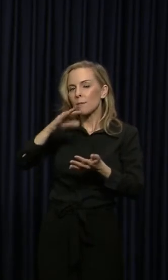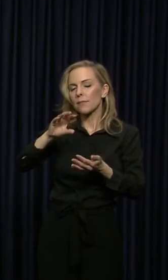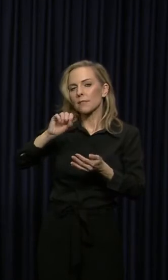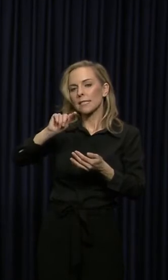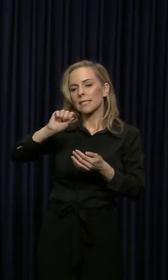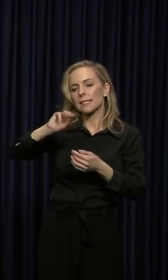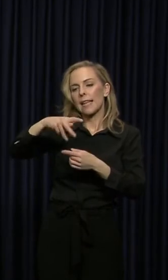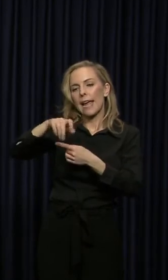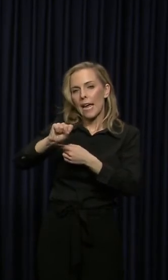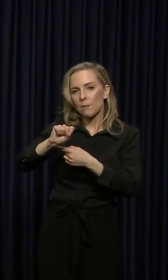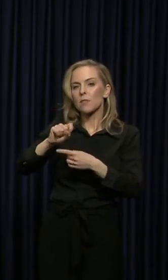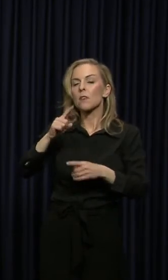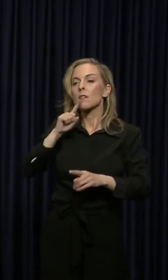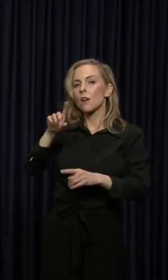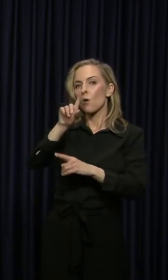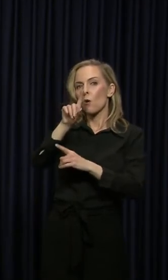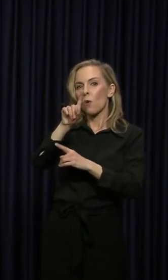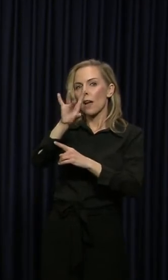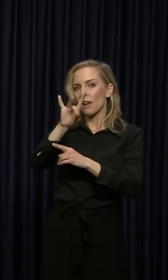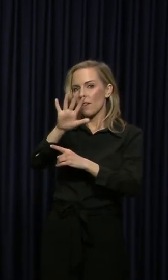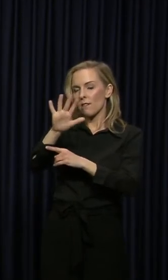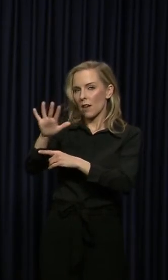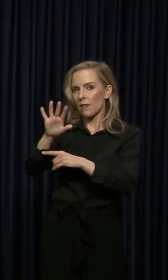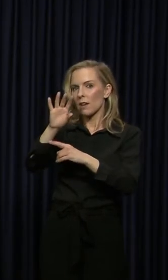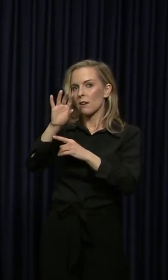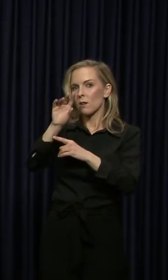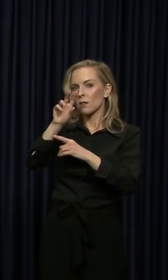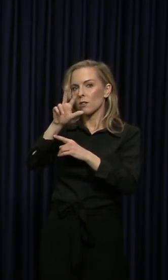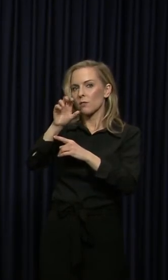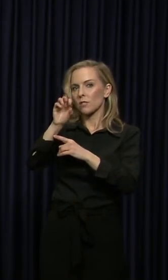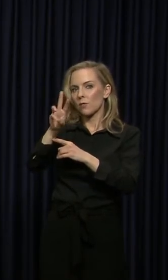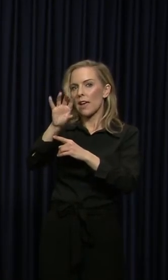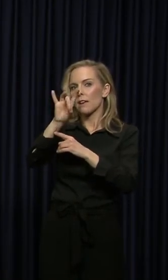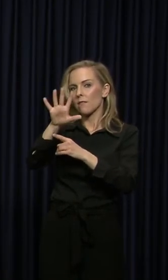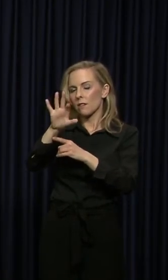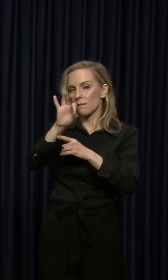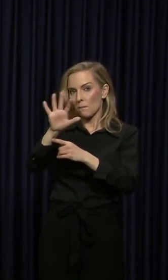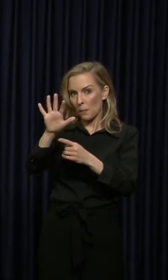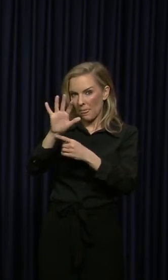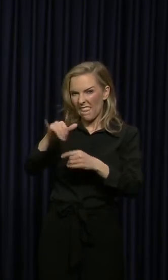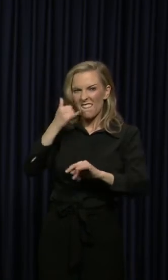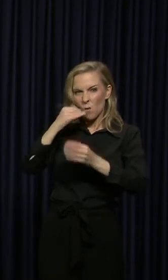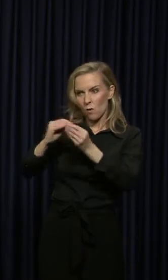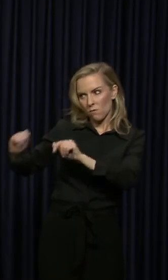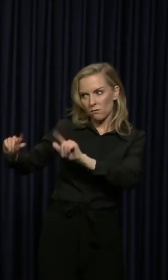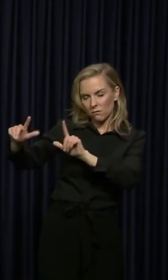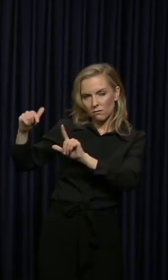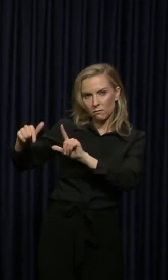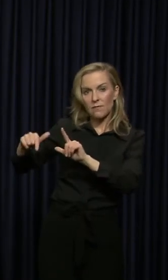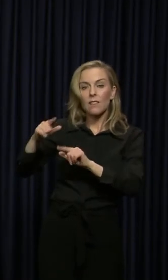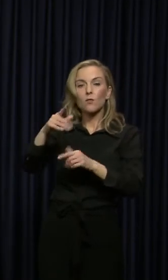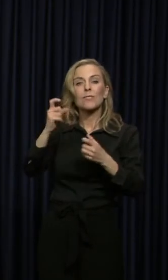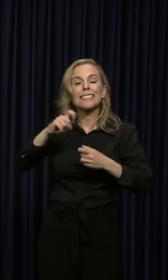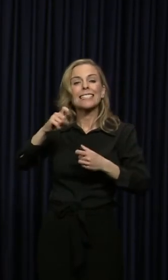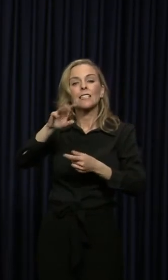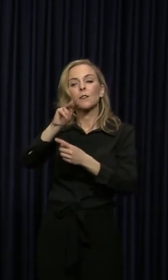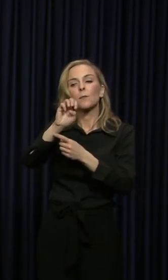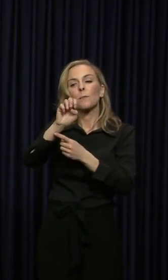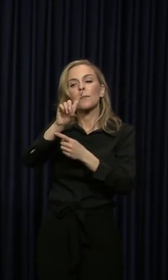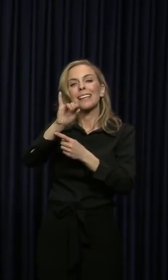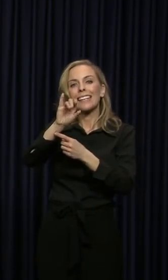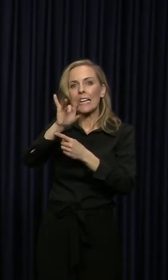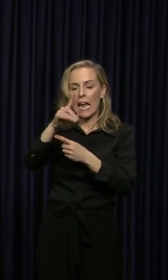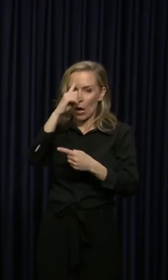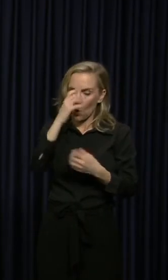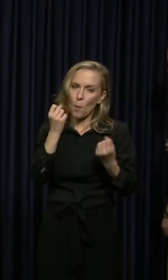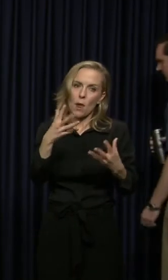-306-8595. And if you're looking for Medicaid, because many people